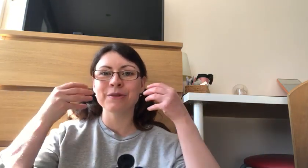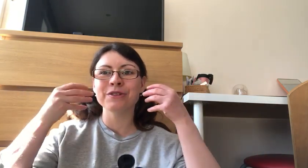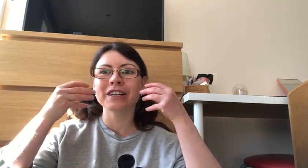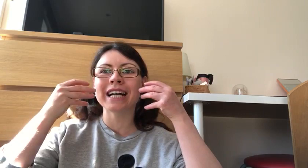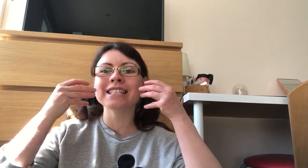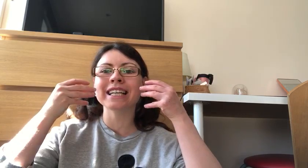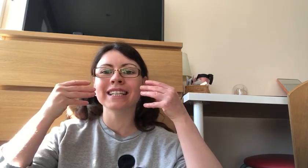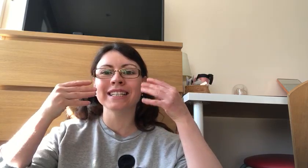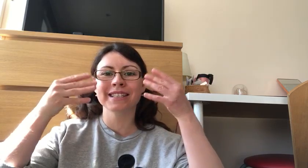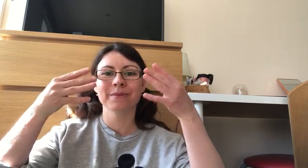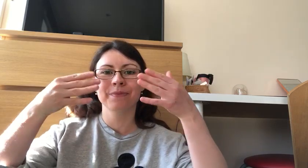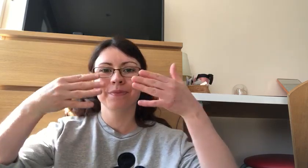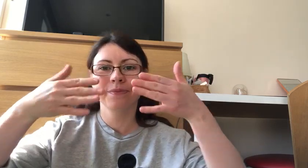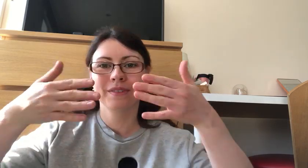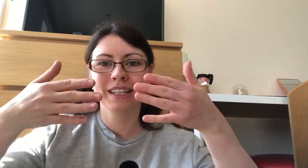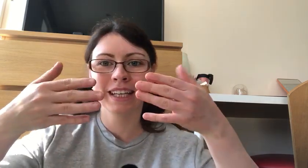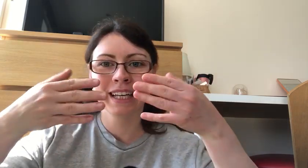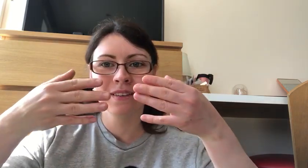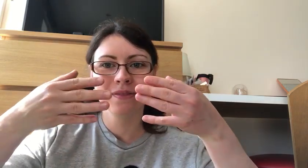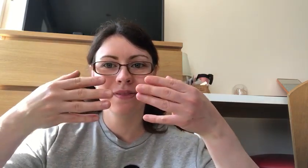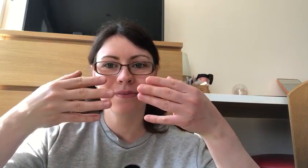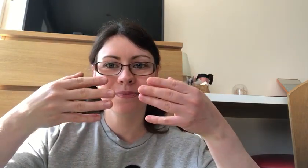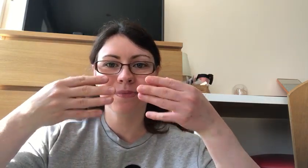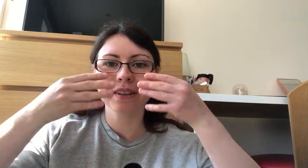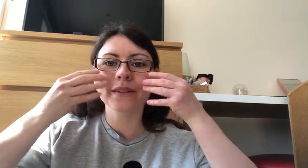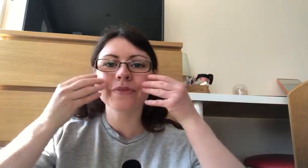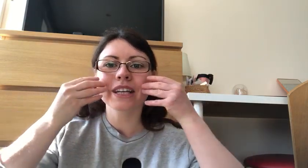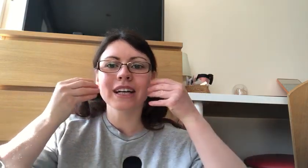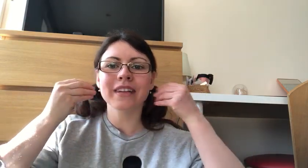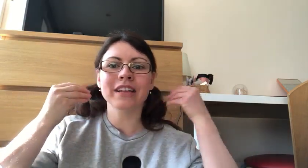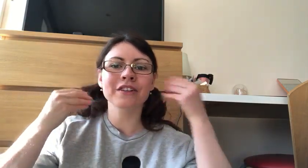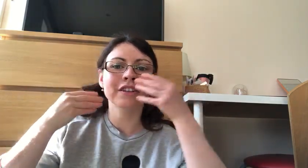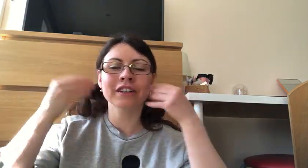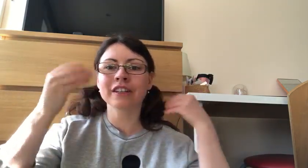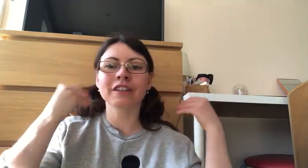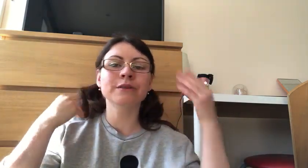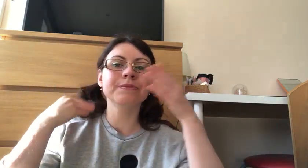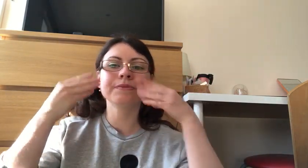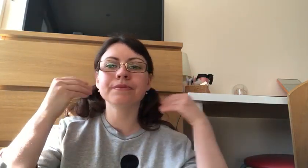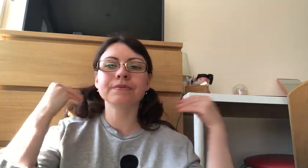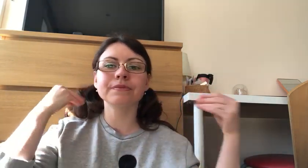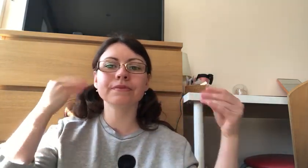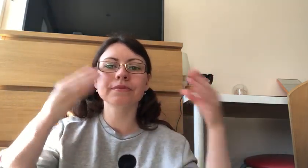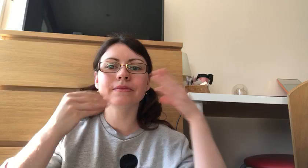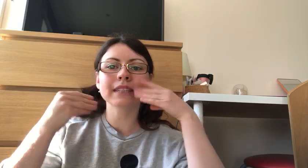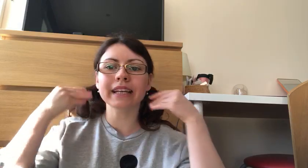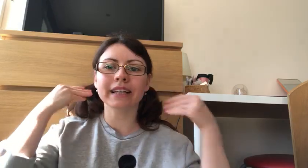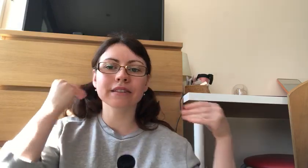put your hands like this okay and then you're gonna go like that